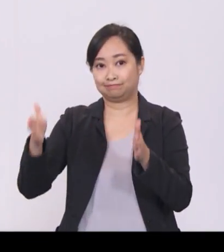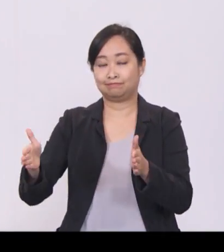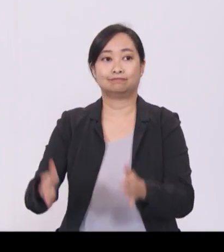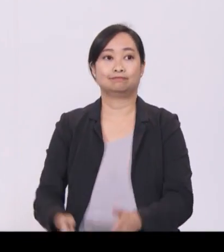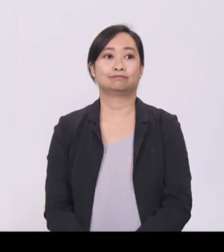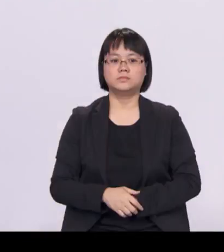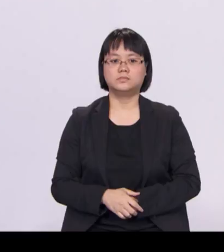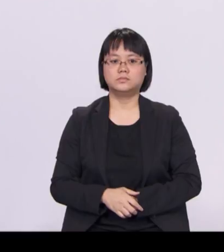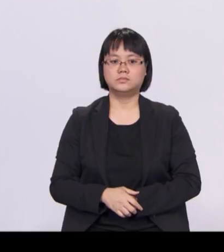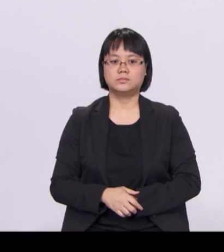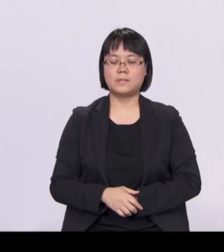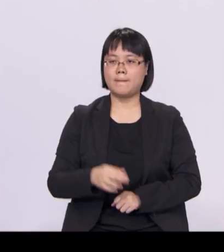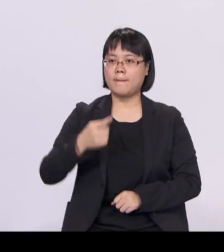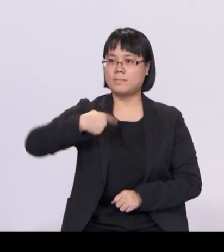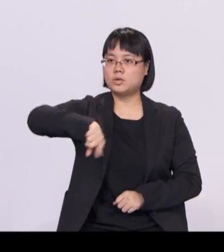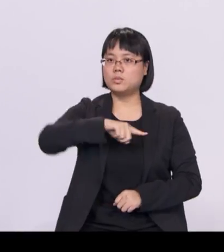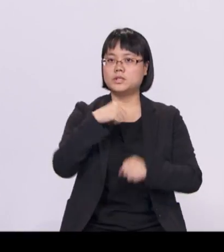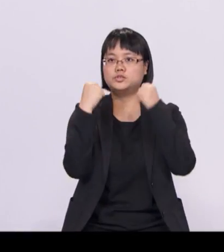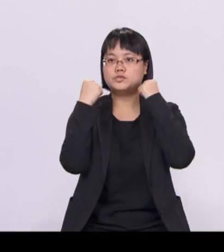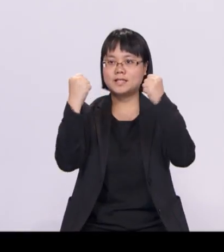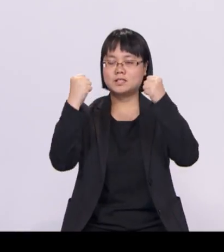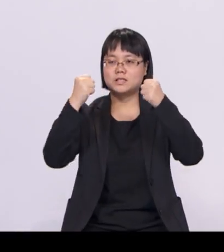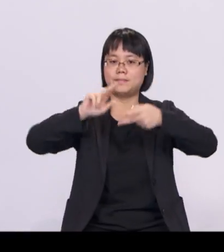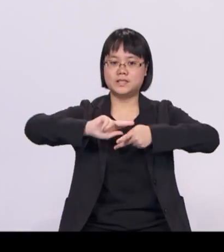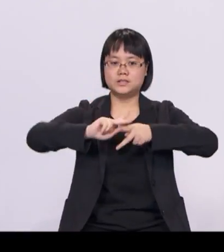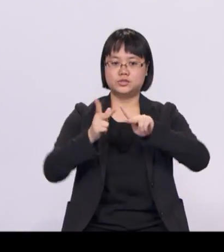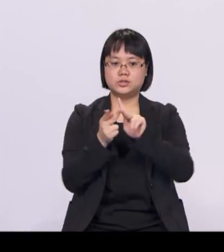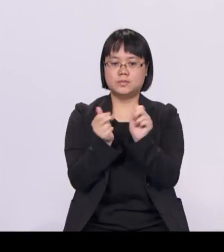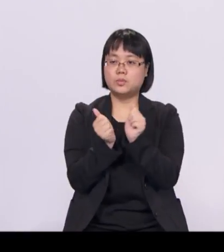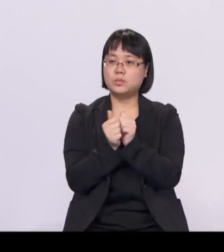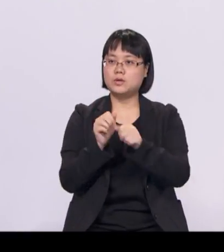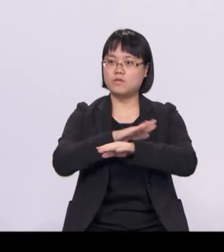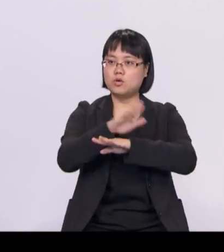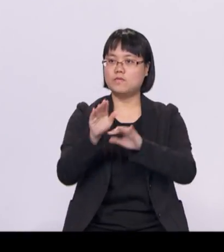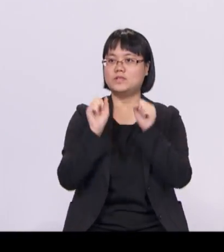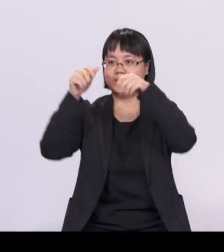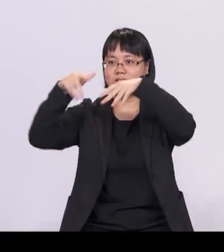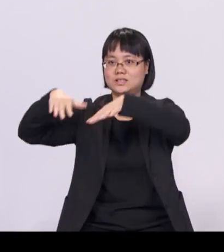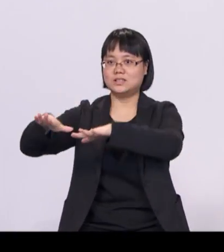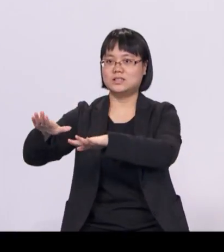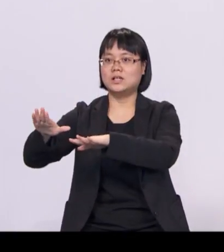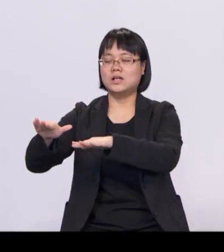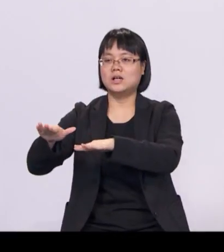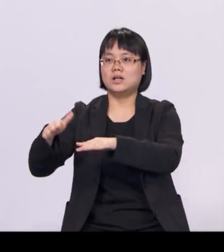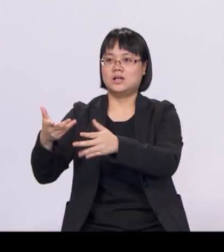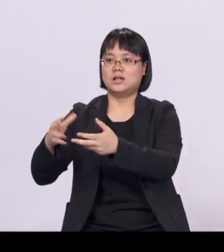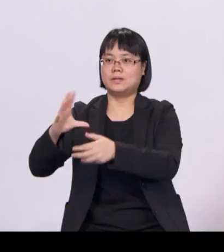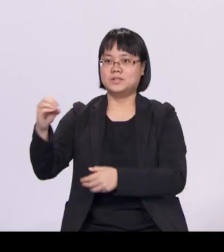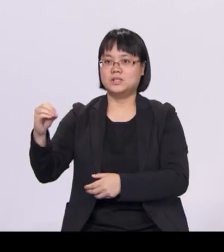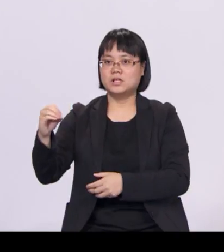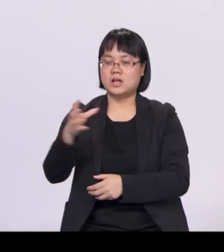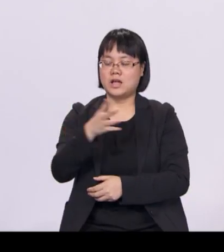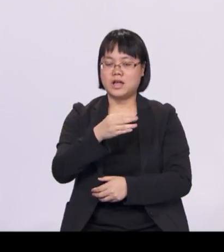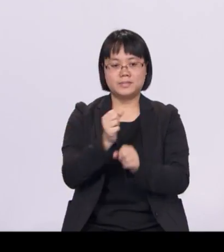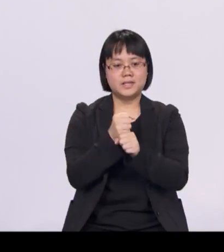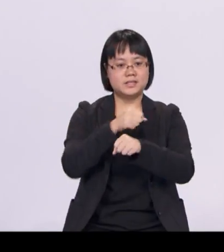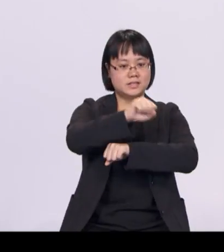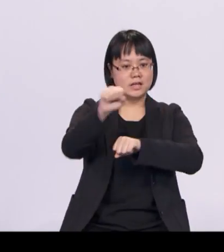We also strengthen our partnerships with overseas counterparts and anchor Singapore as a global Asia node of technology,